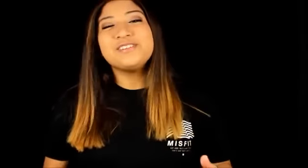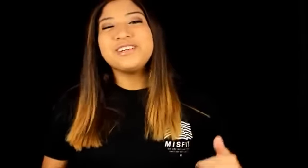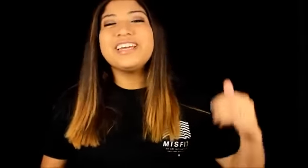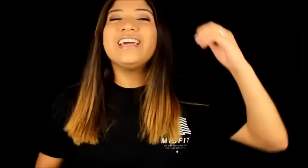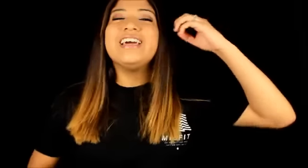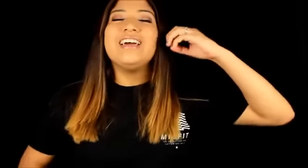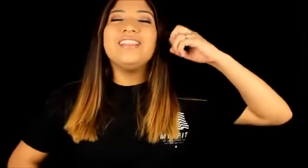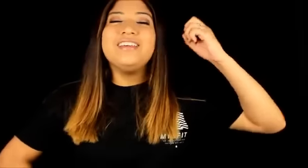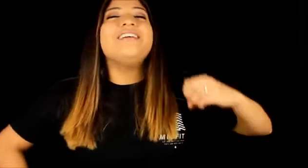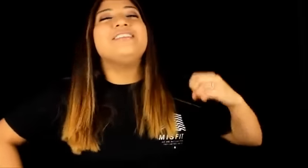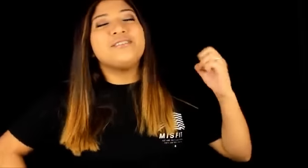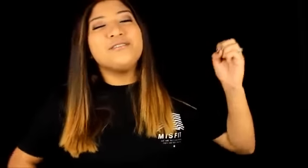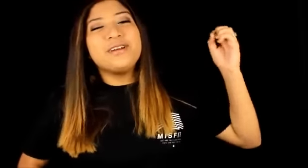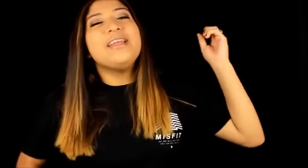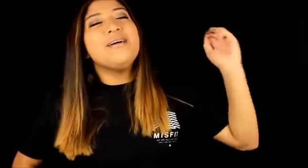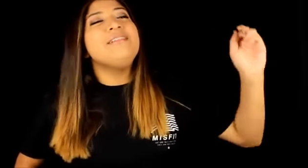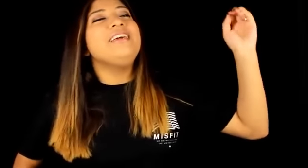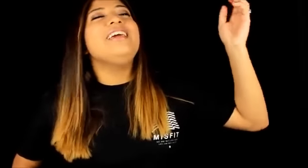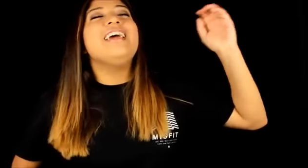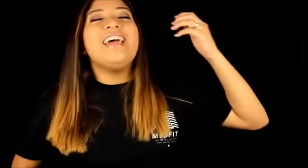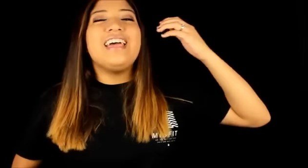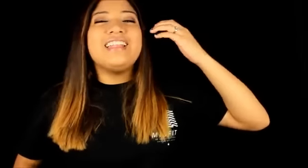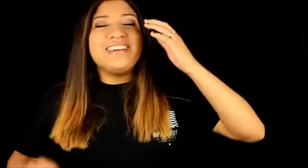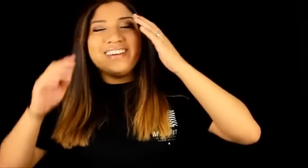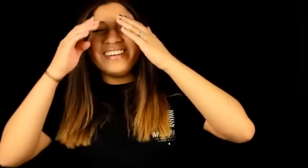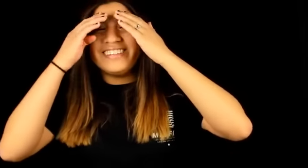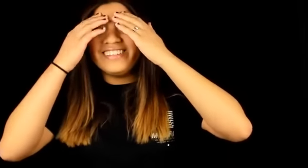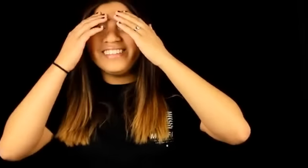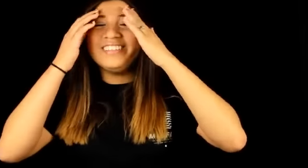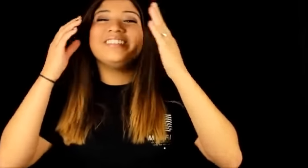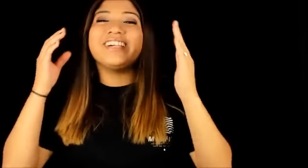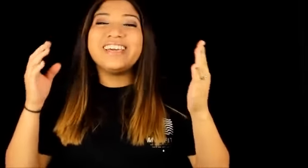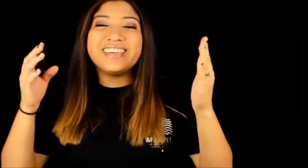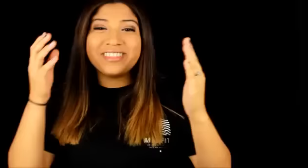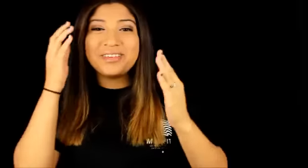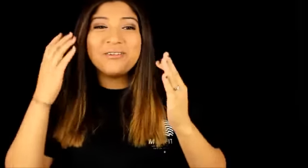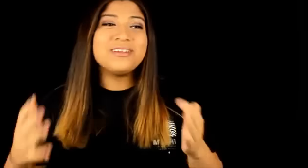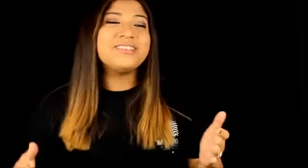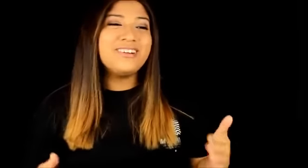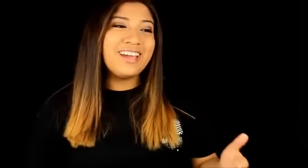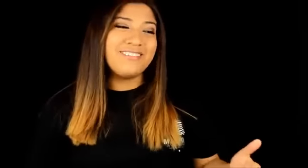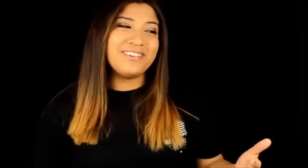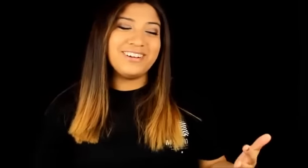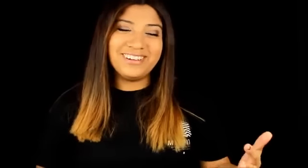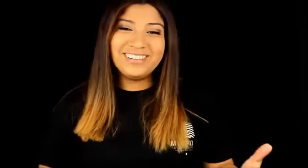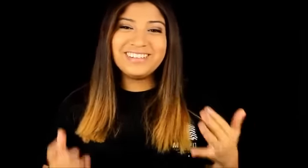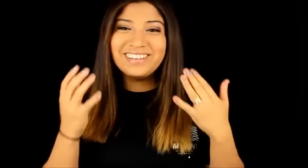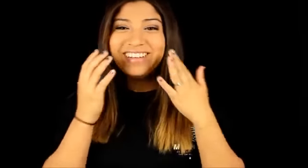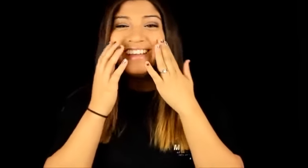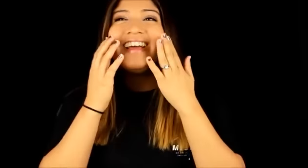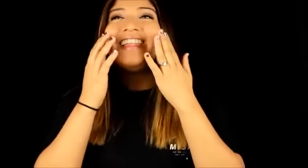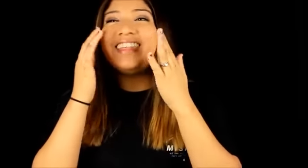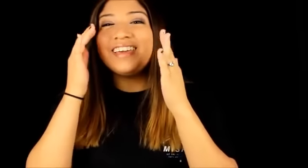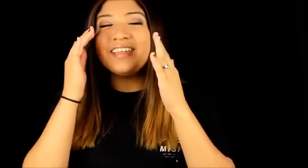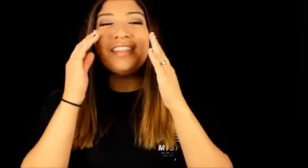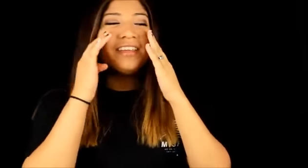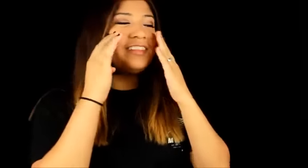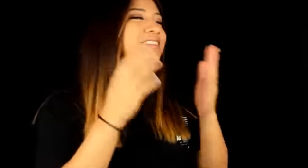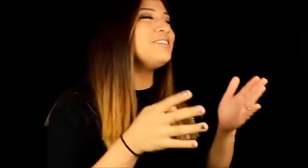featuring Levi's girlfriend Emily and like the cutest song ever like it like listen